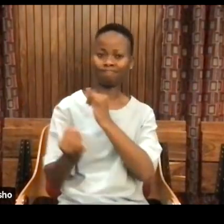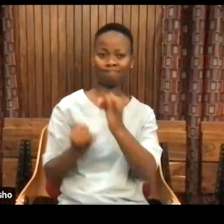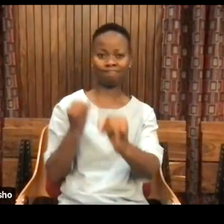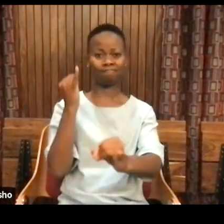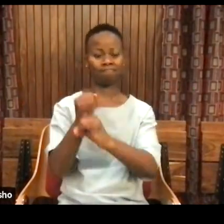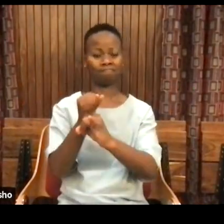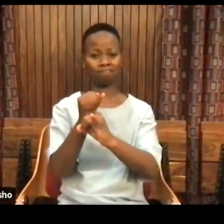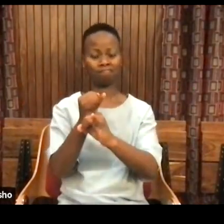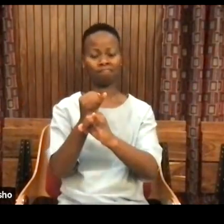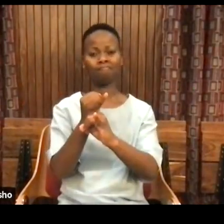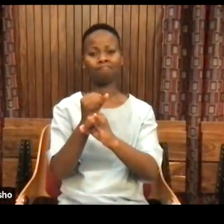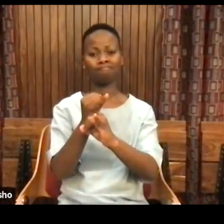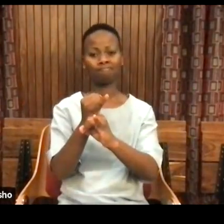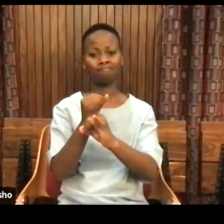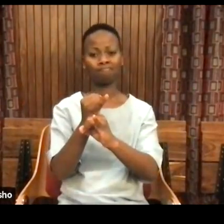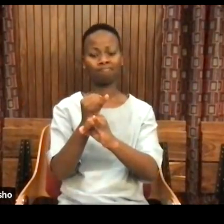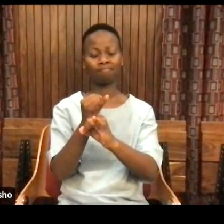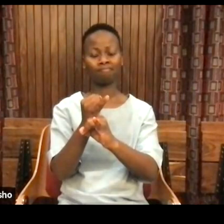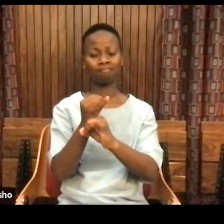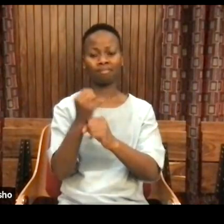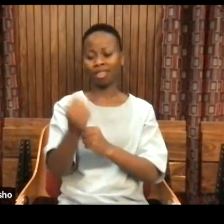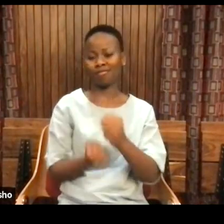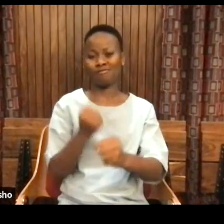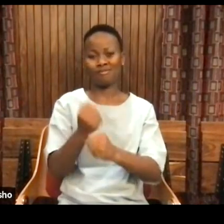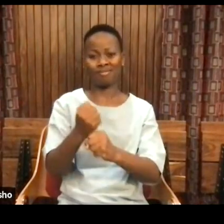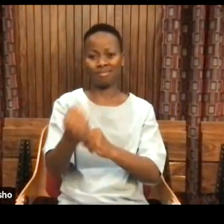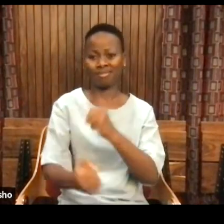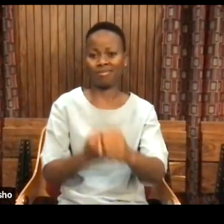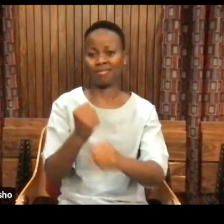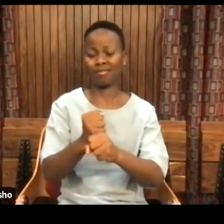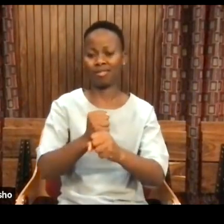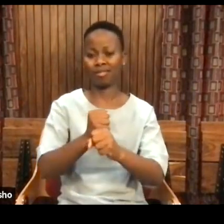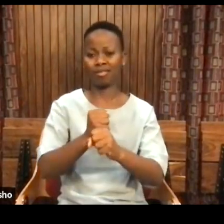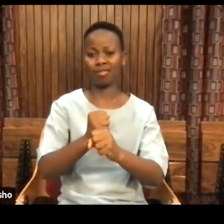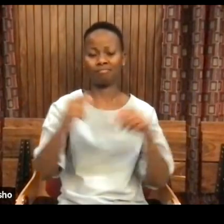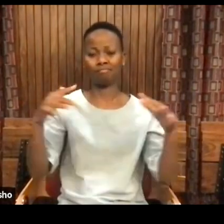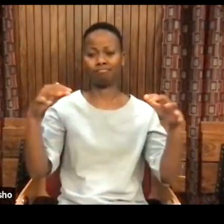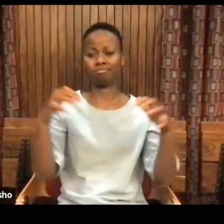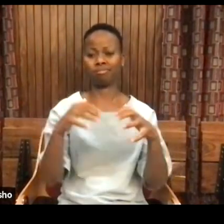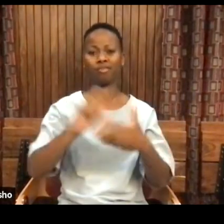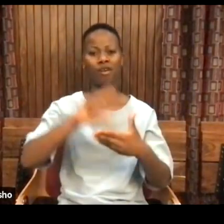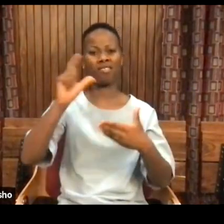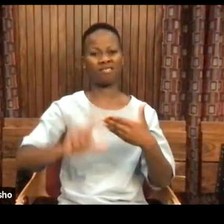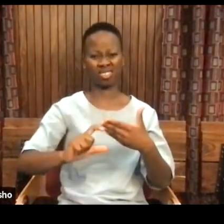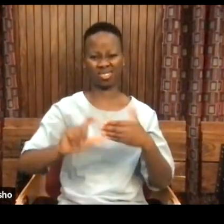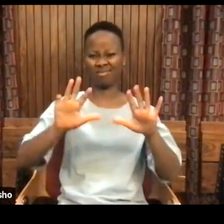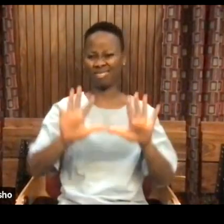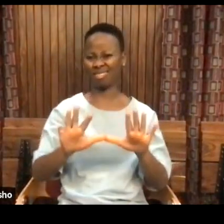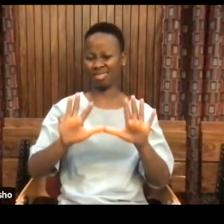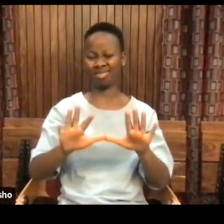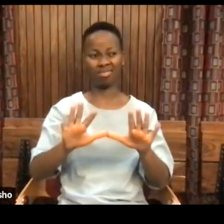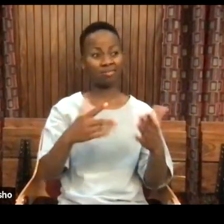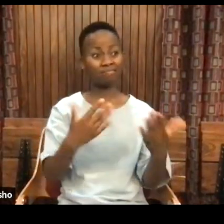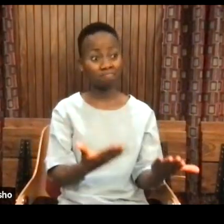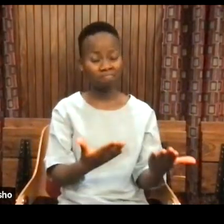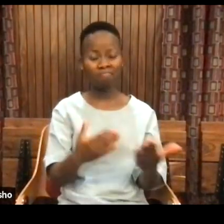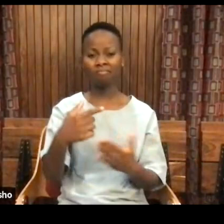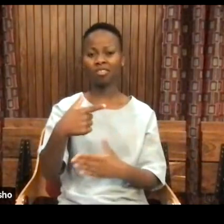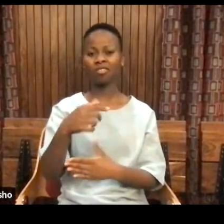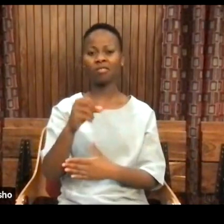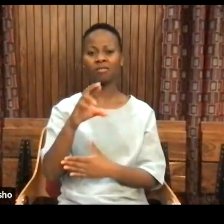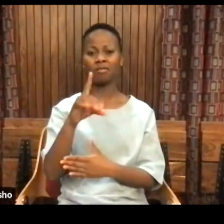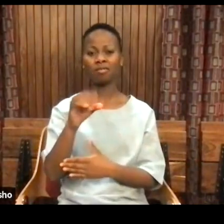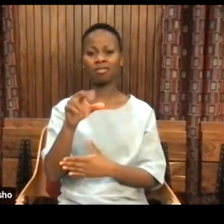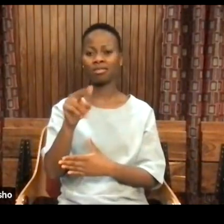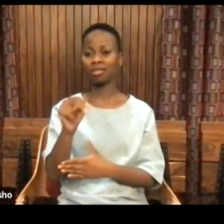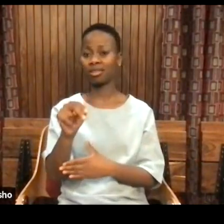international annual conference. Prof. Gordon is the one to give us